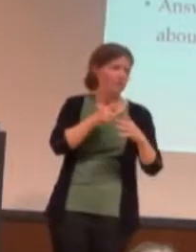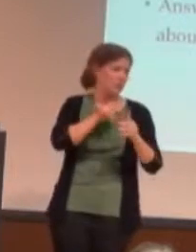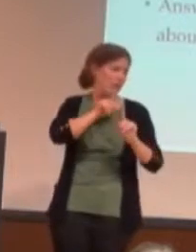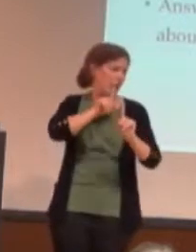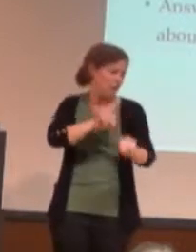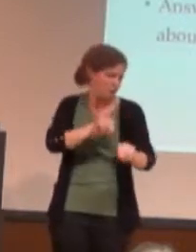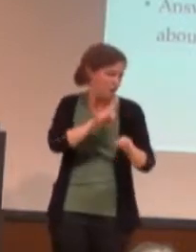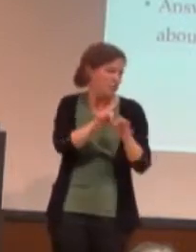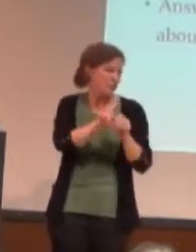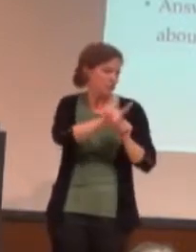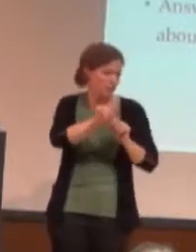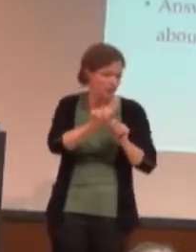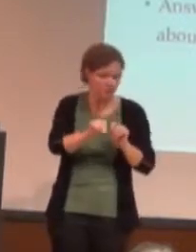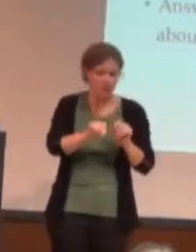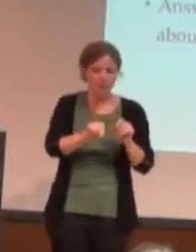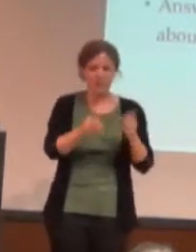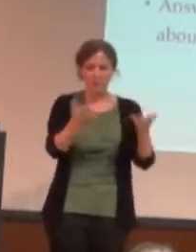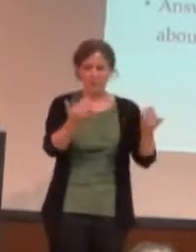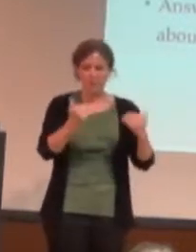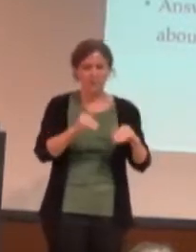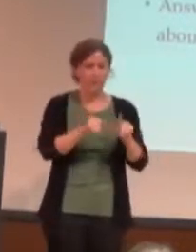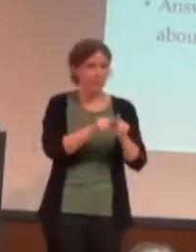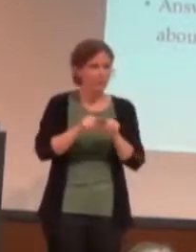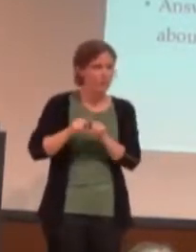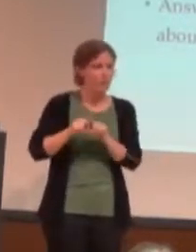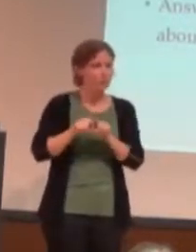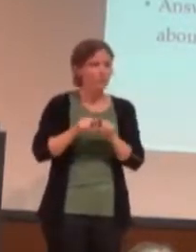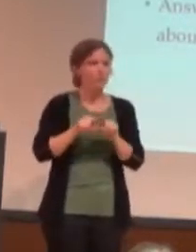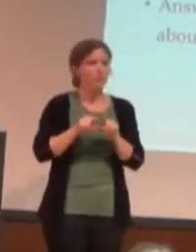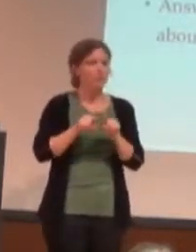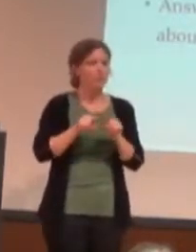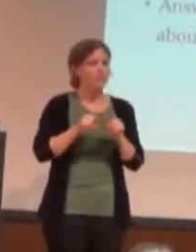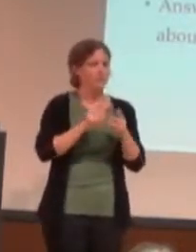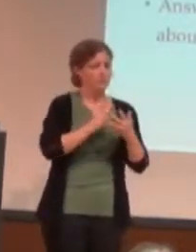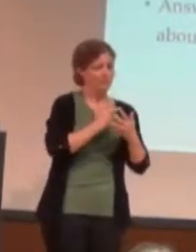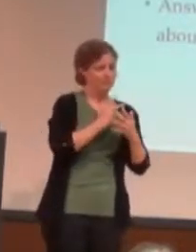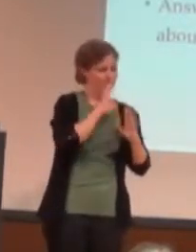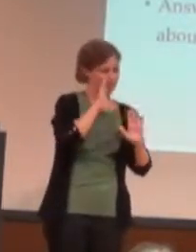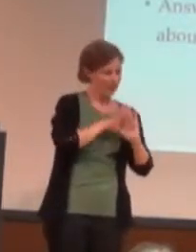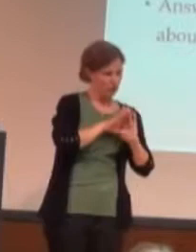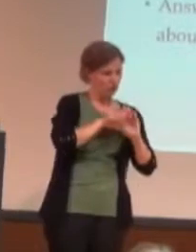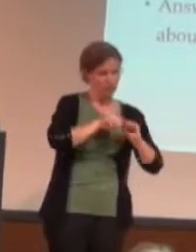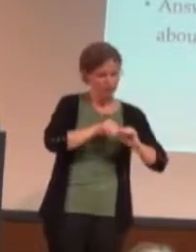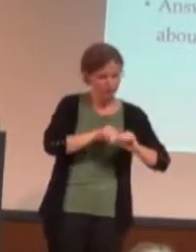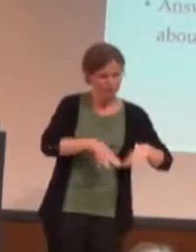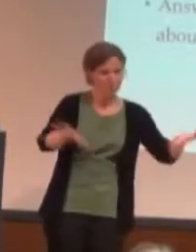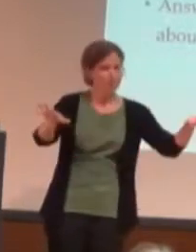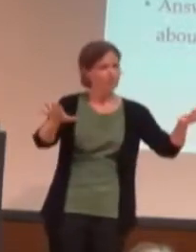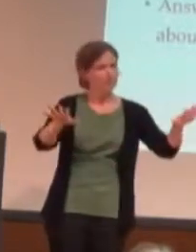asexuality. Also making viral images to help spread our reach.